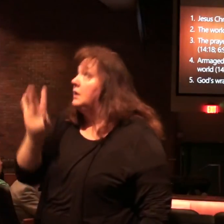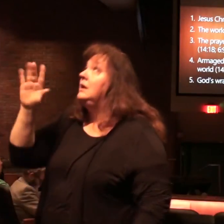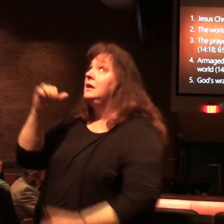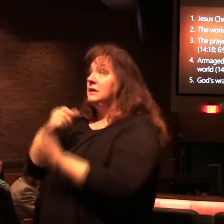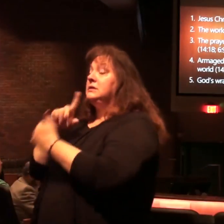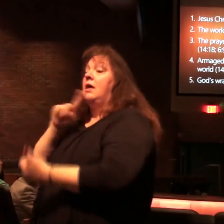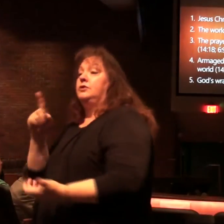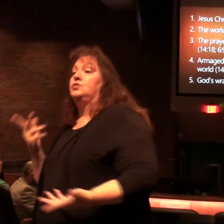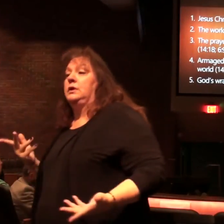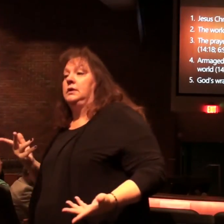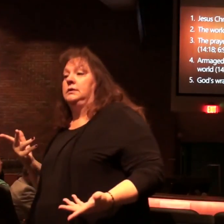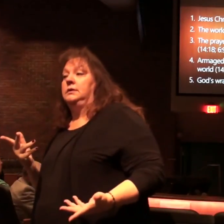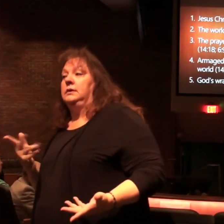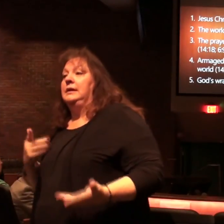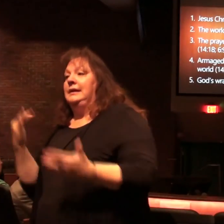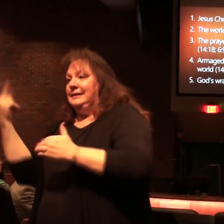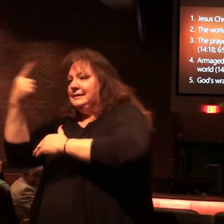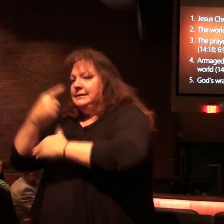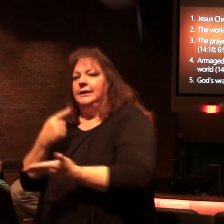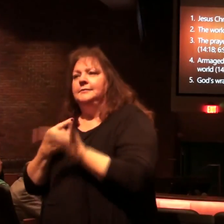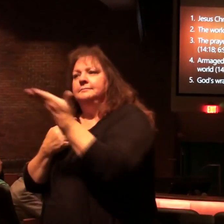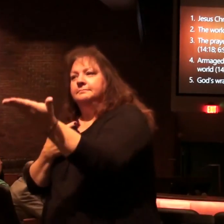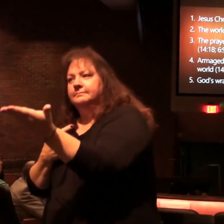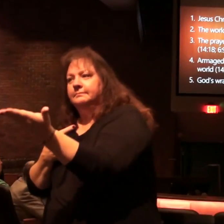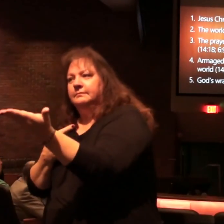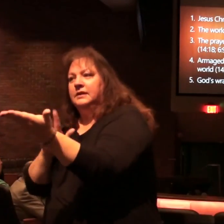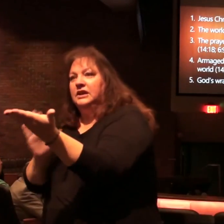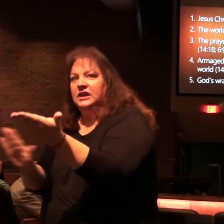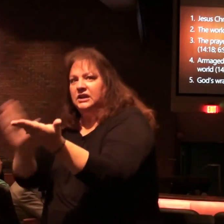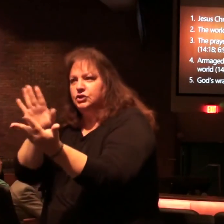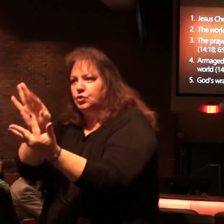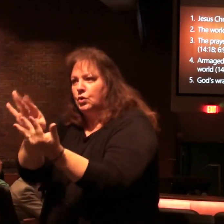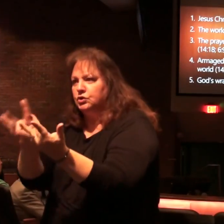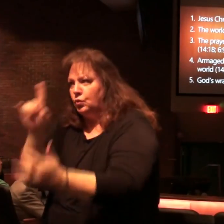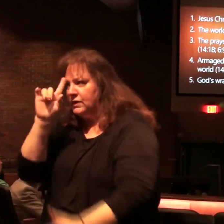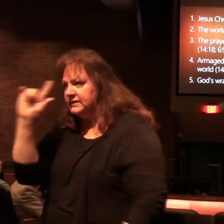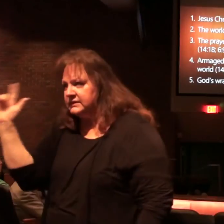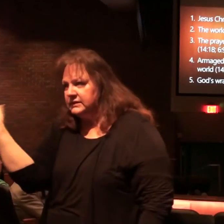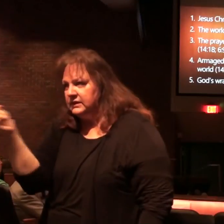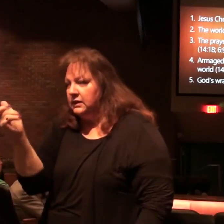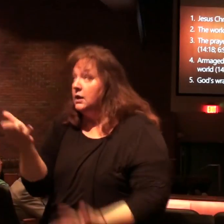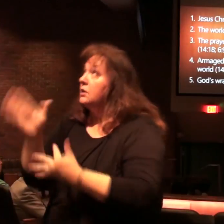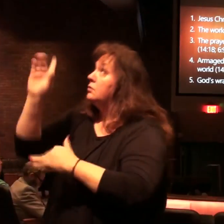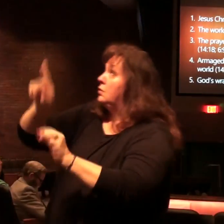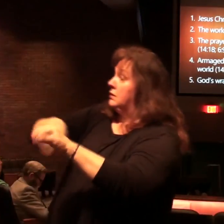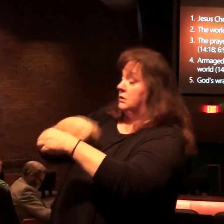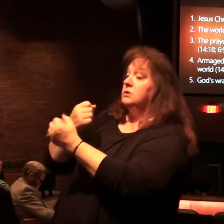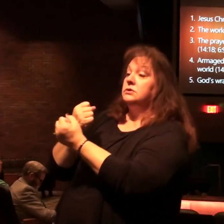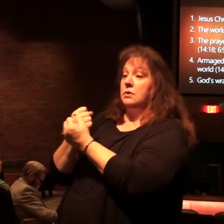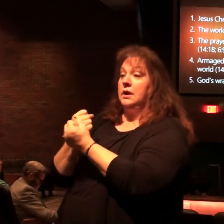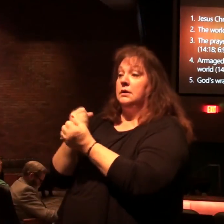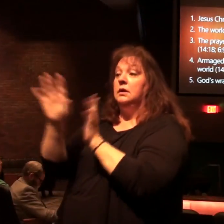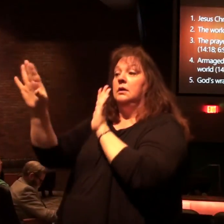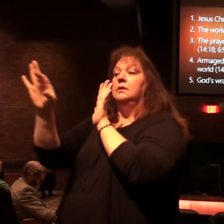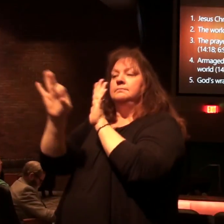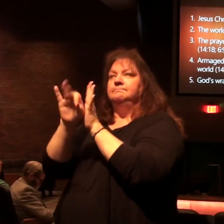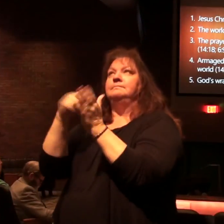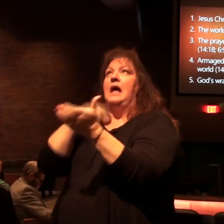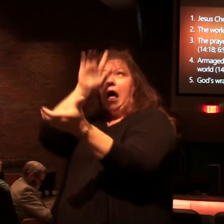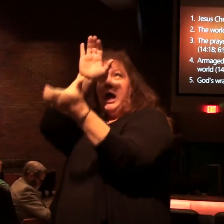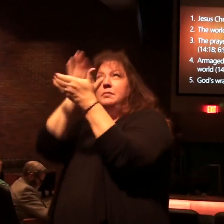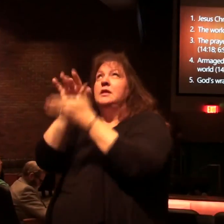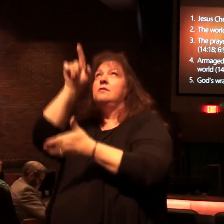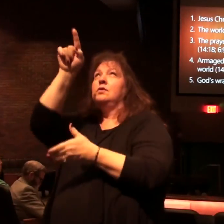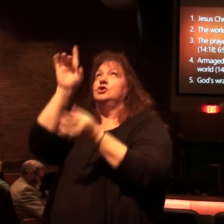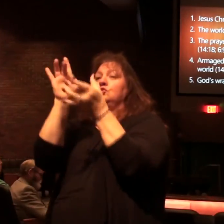real. This is a day of opportunity and choice. By God's grace, you can choose to believe what